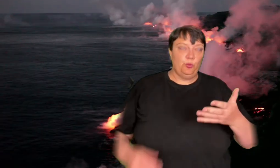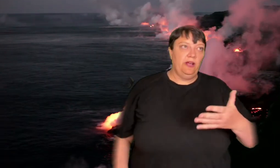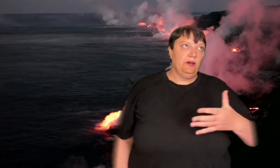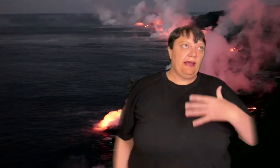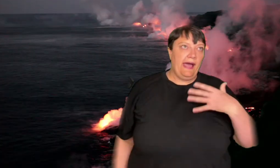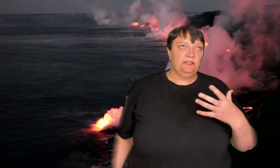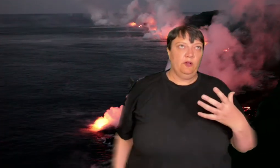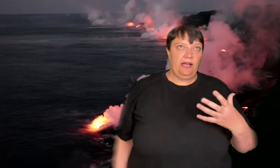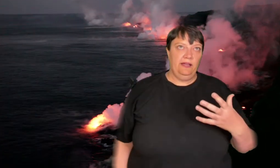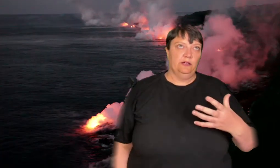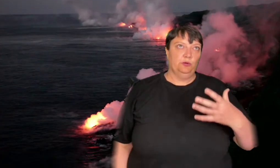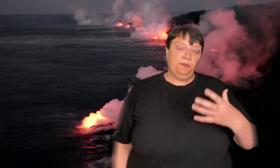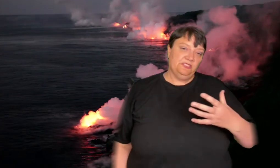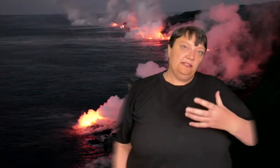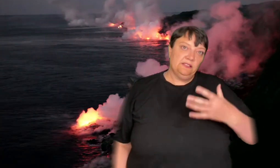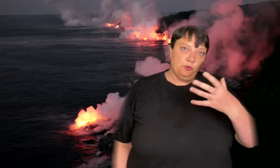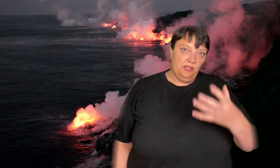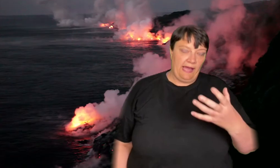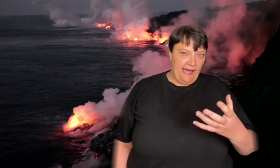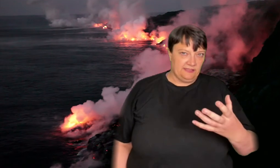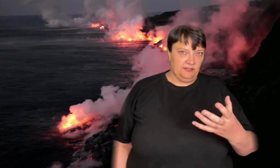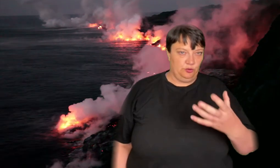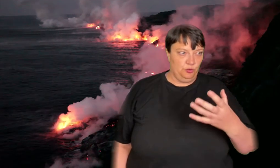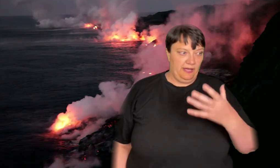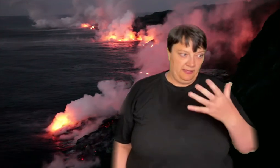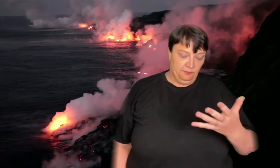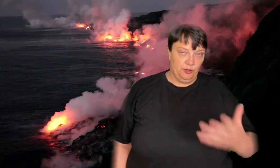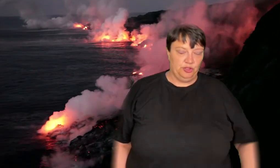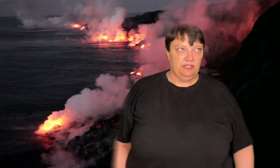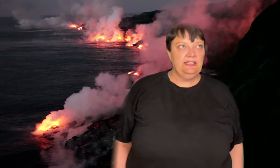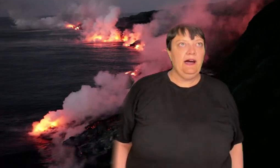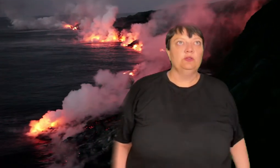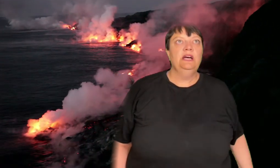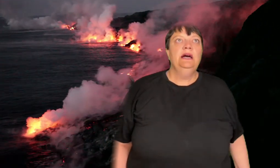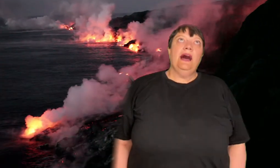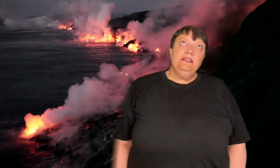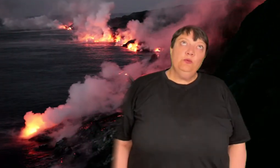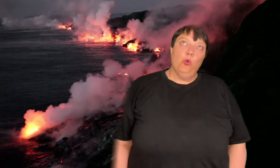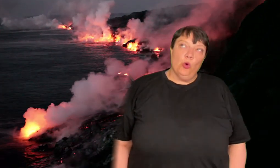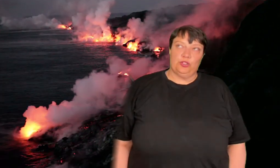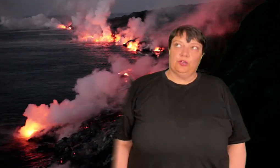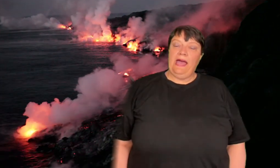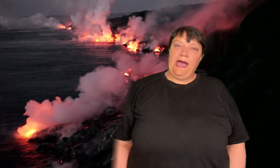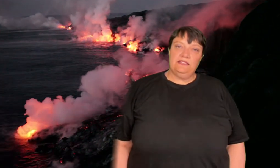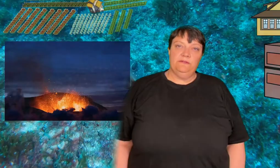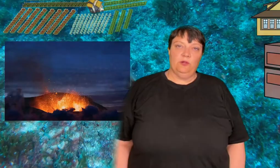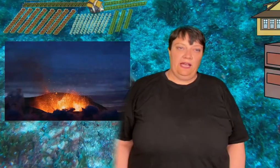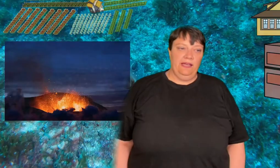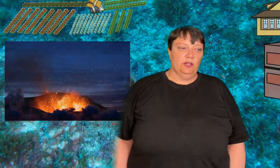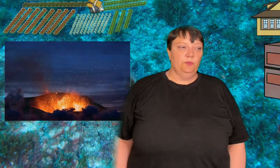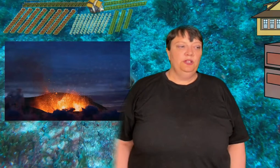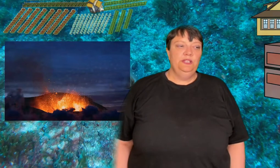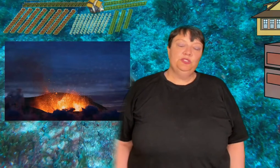where an active volcano represents a real hazard to a burgeoning town, underwater an active